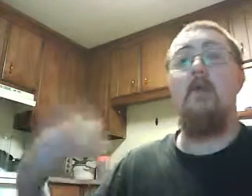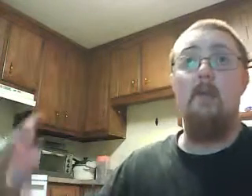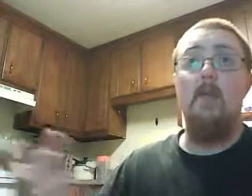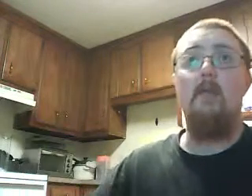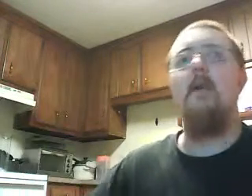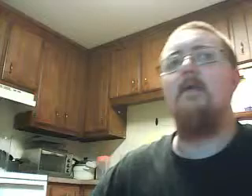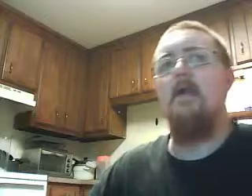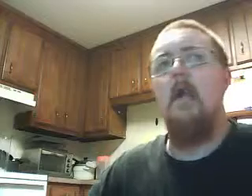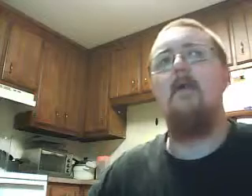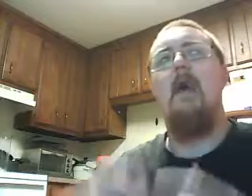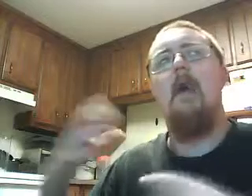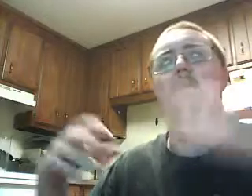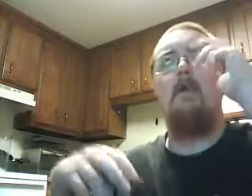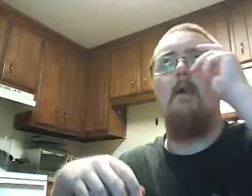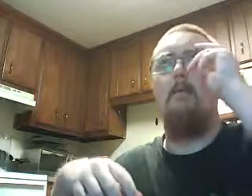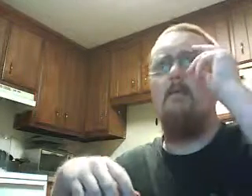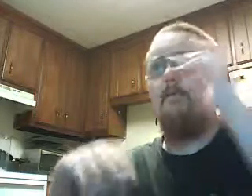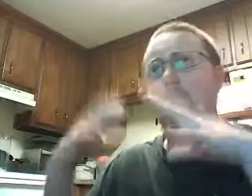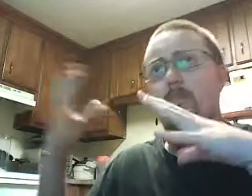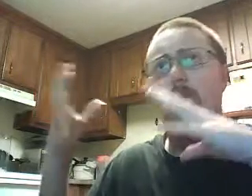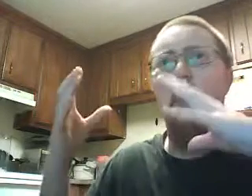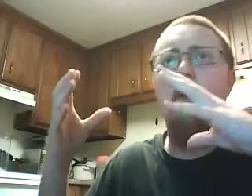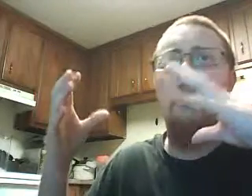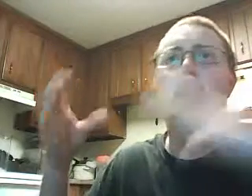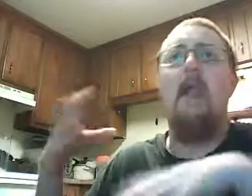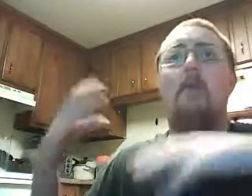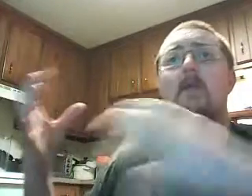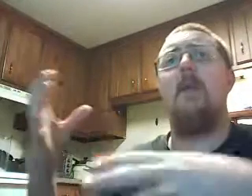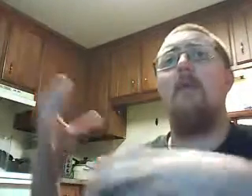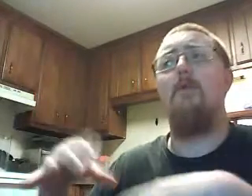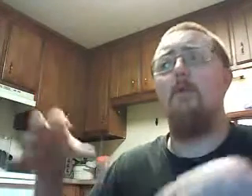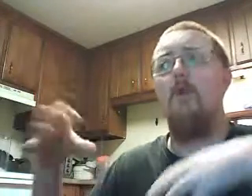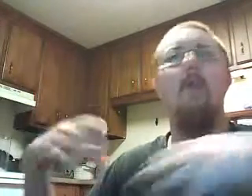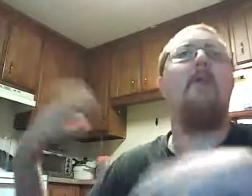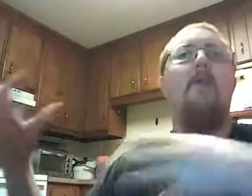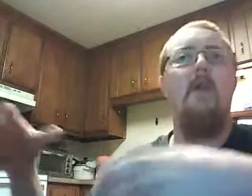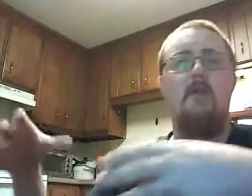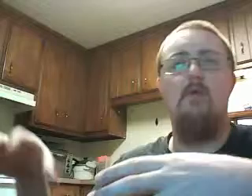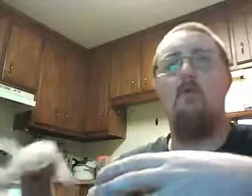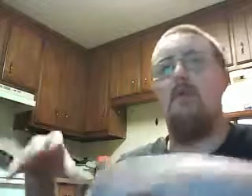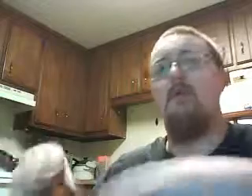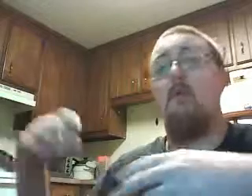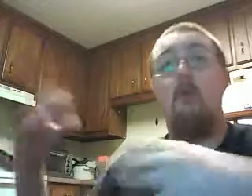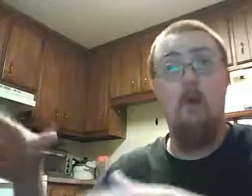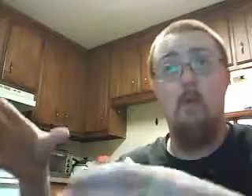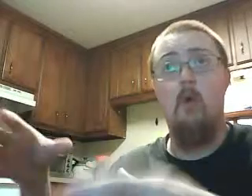and eBay because it kind of acts like a website to get rid of things you don't necessarily want anymore.